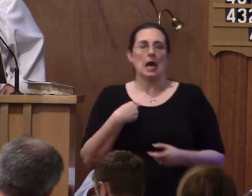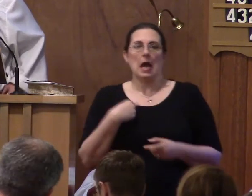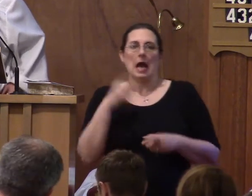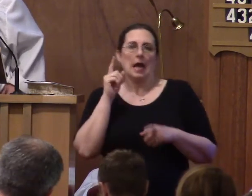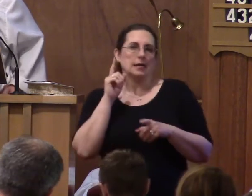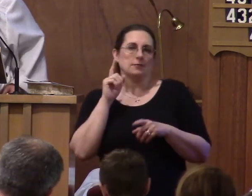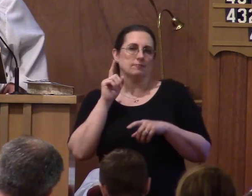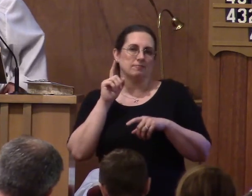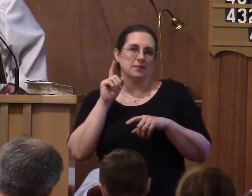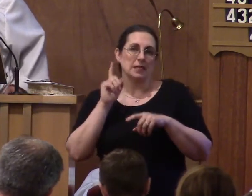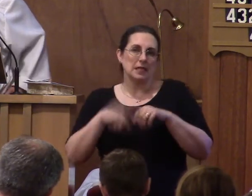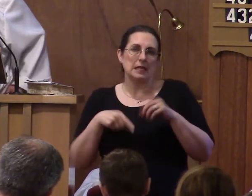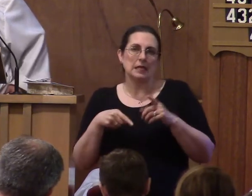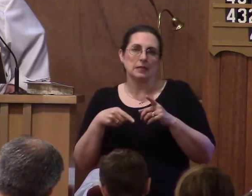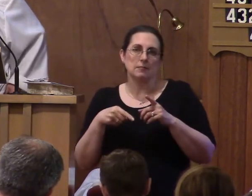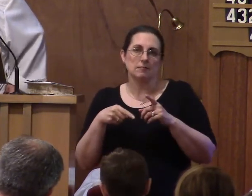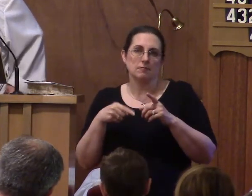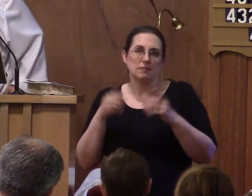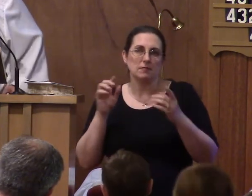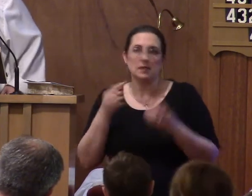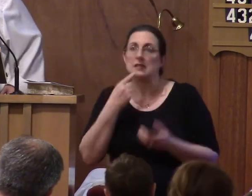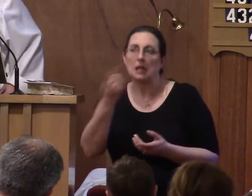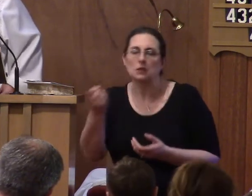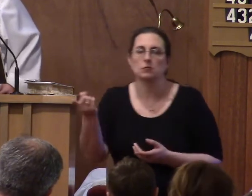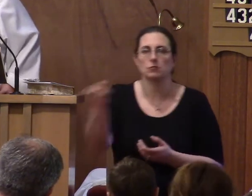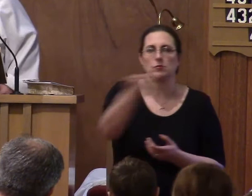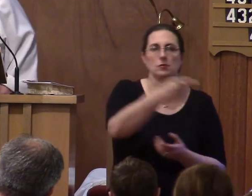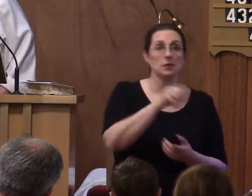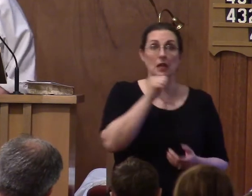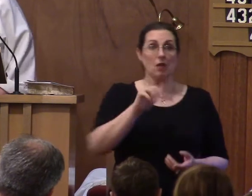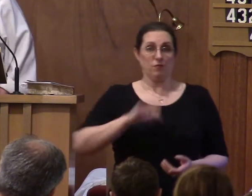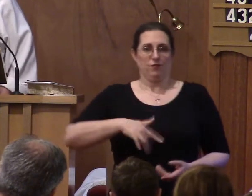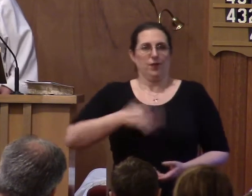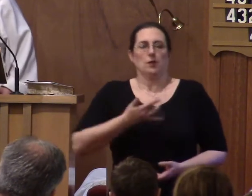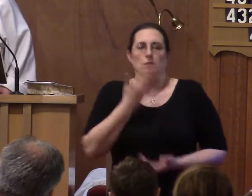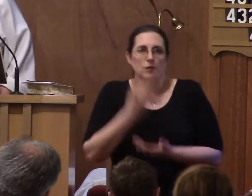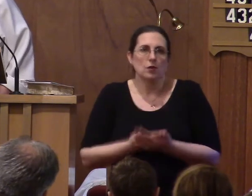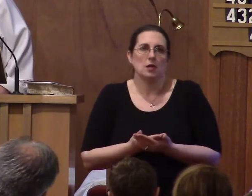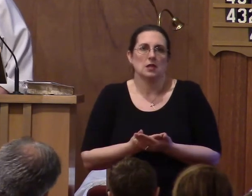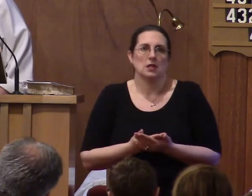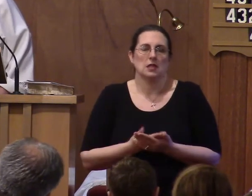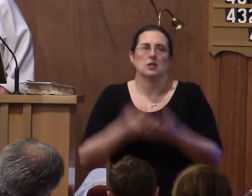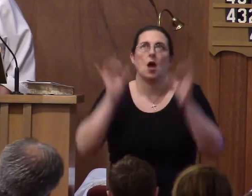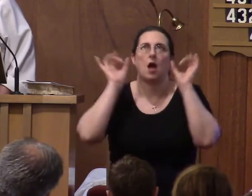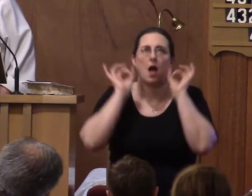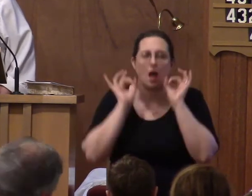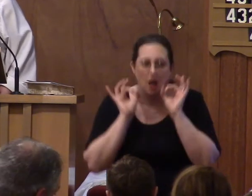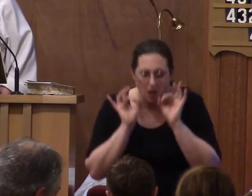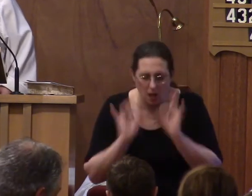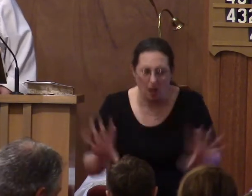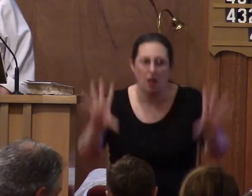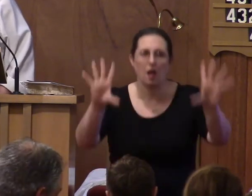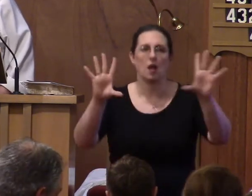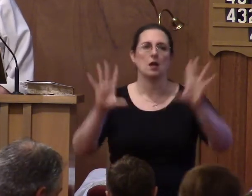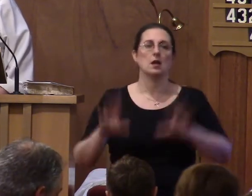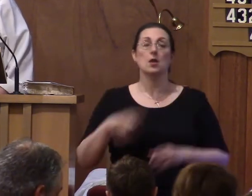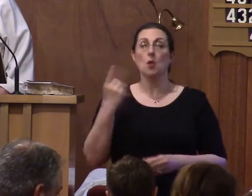you what it feels like. It doesn't feel good. It's miserable. And the only ones who experience